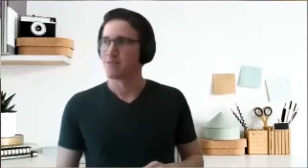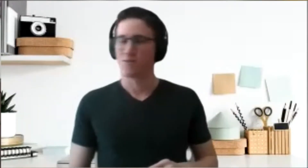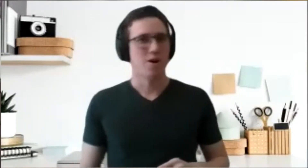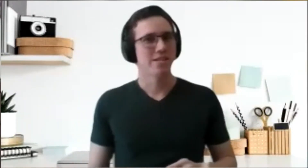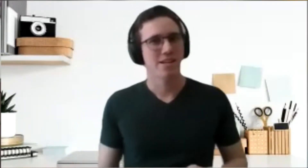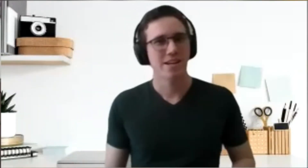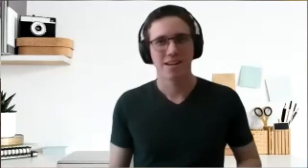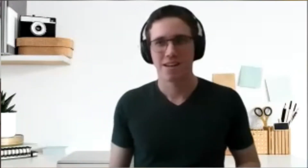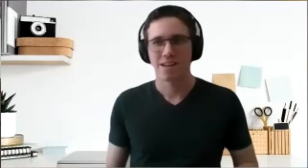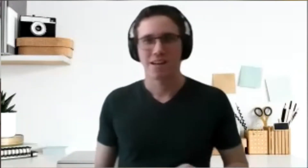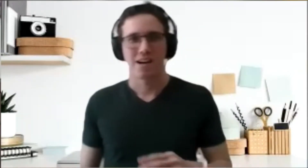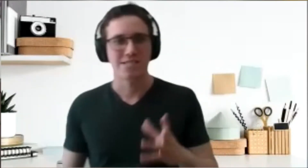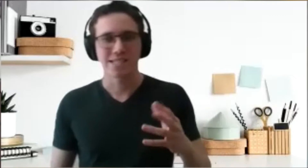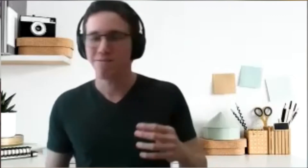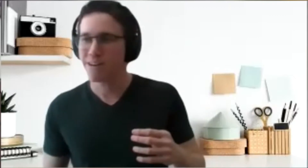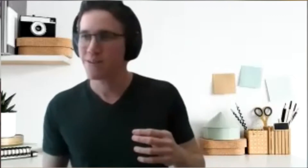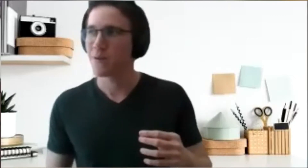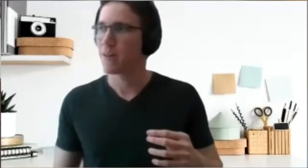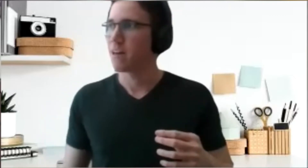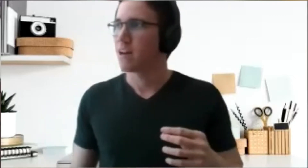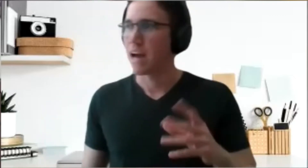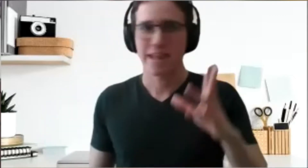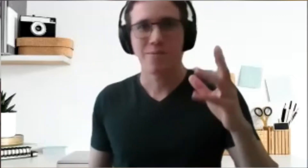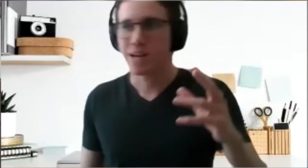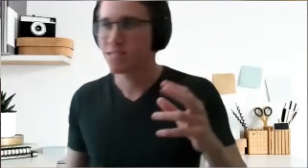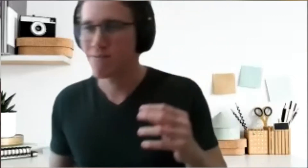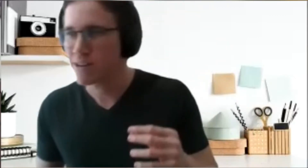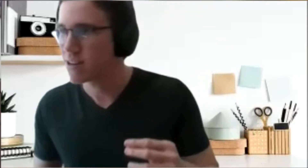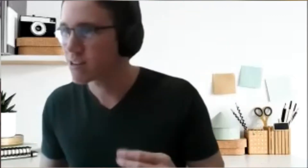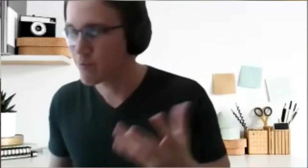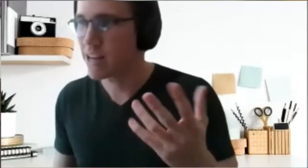What? Are you saying something? I think I'm hearing something. Come again?